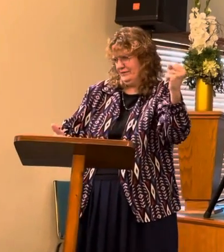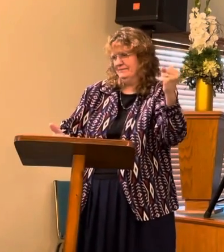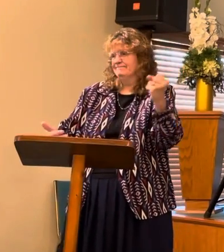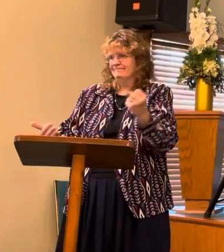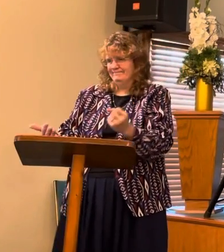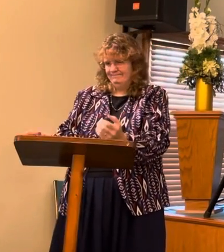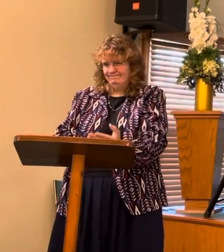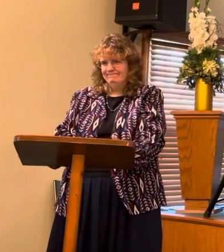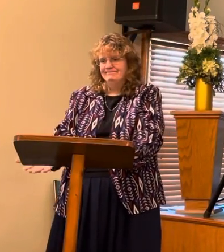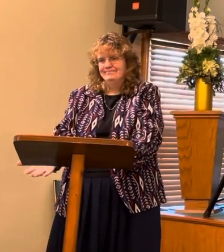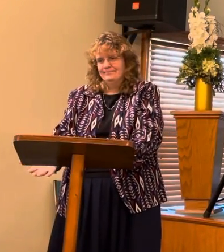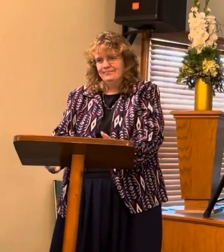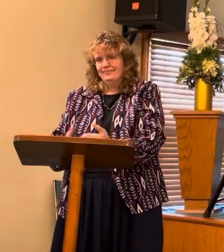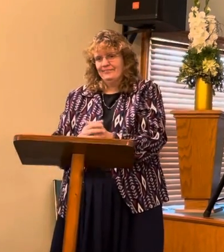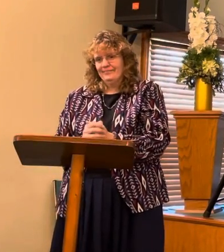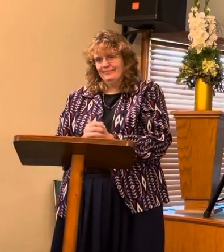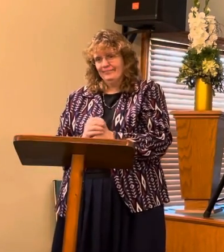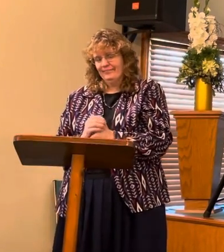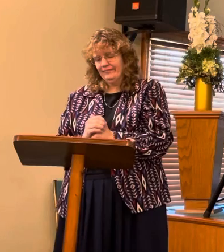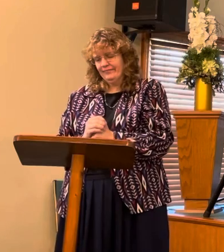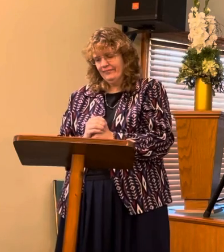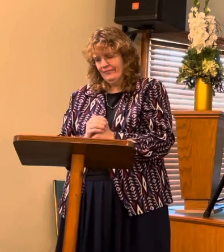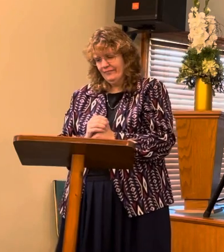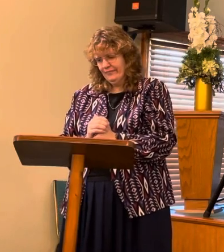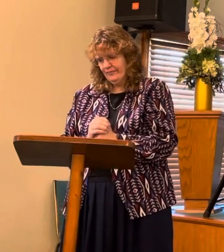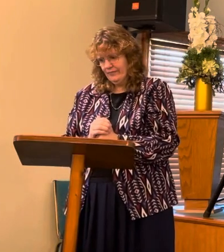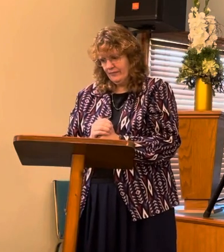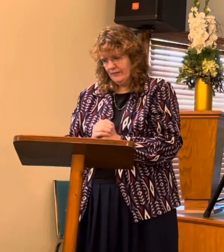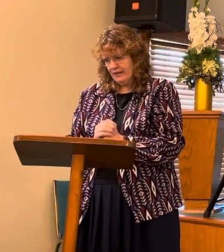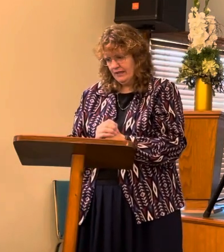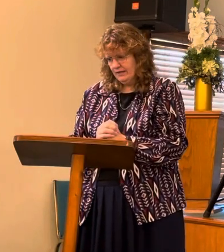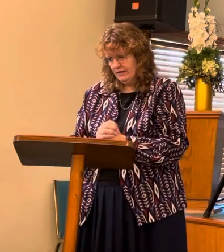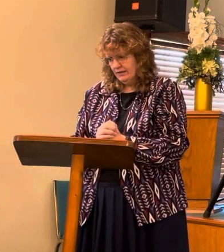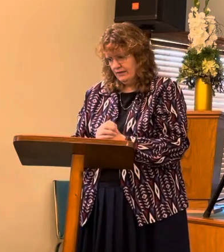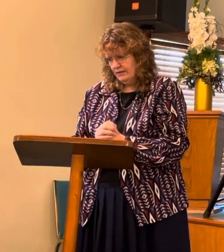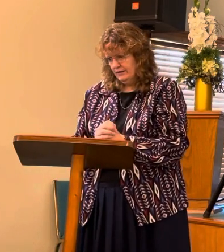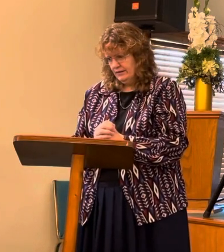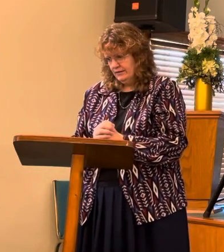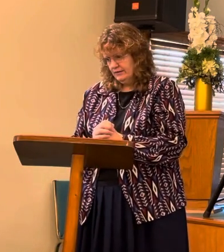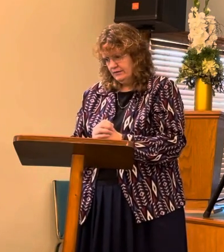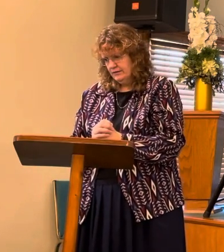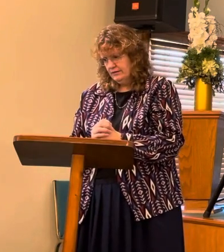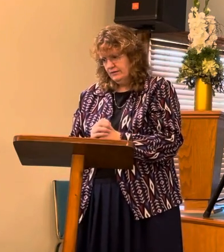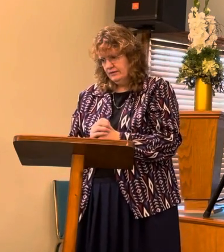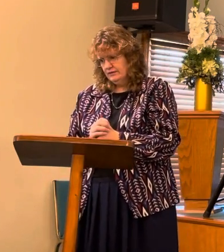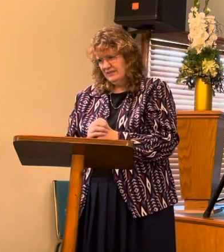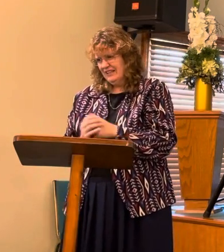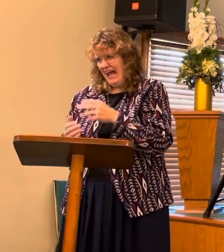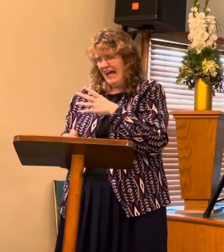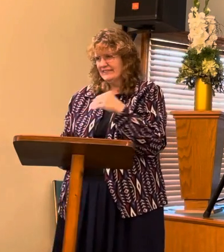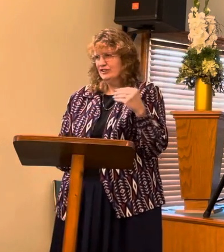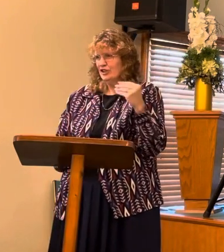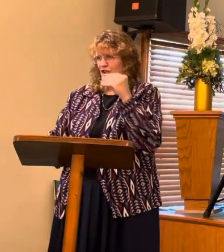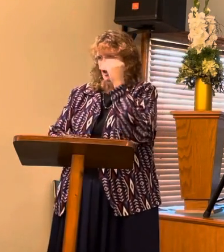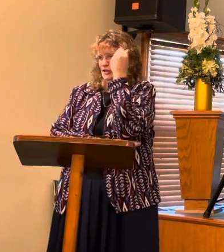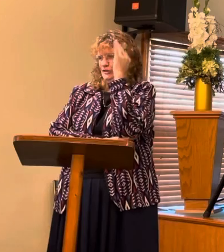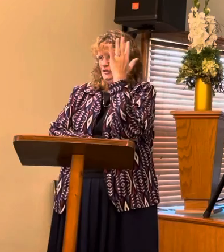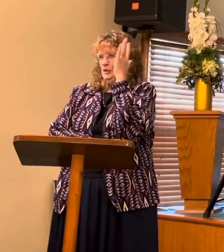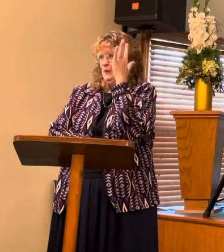and the tree of life is